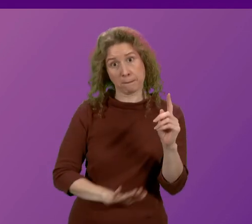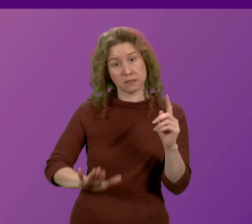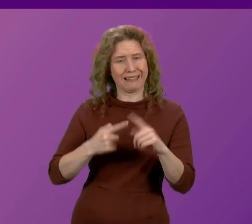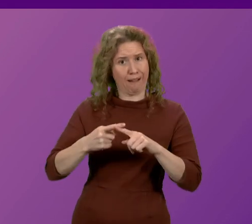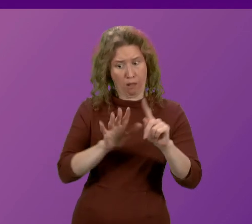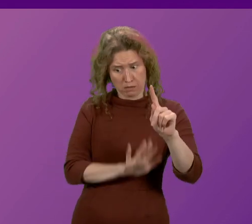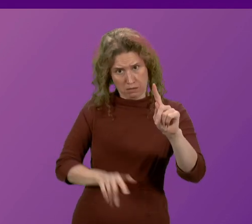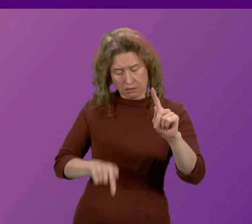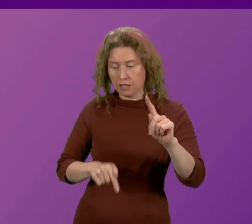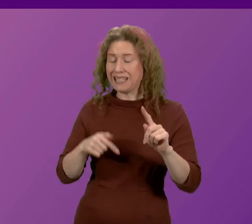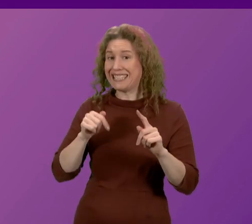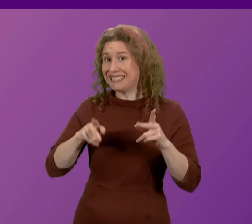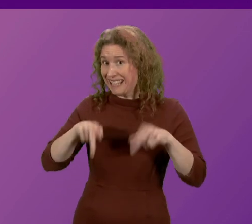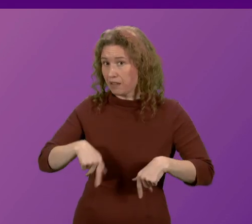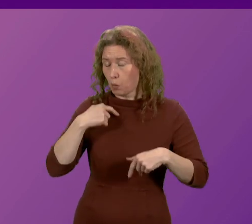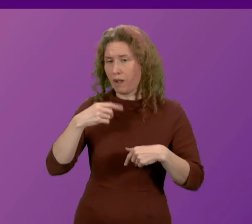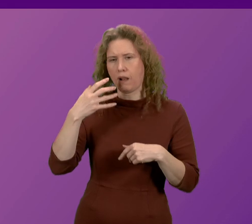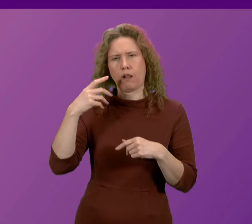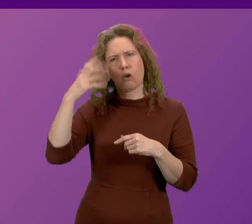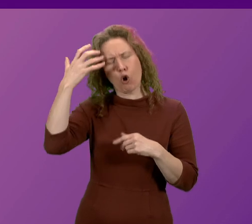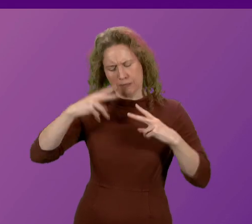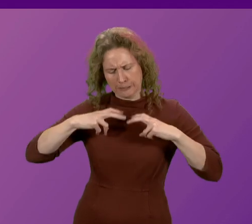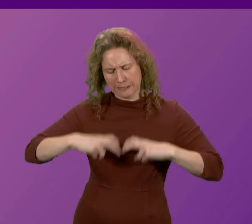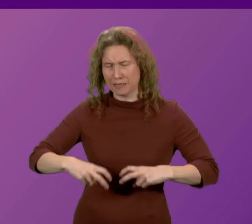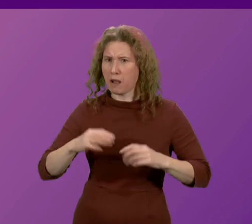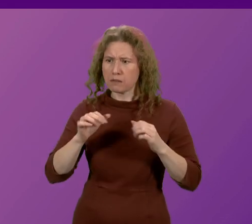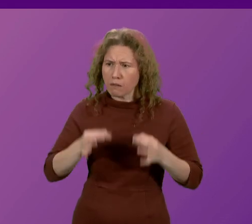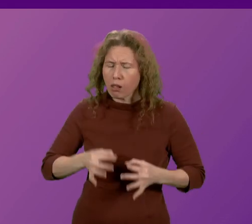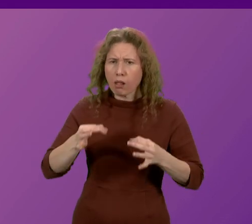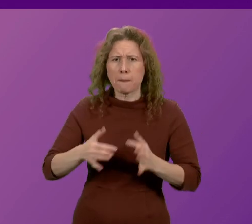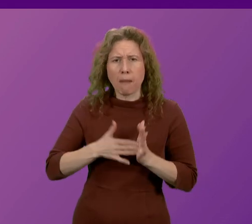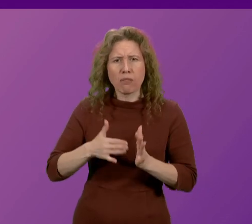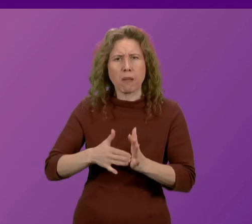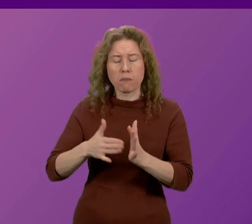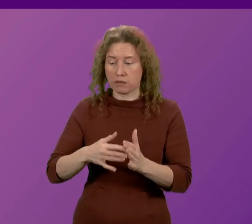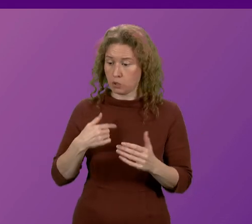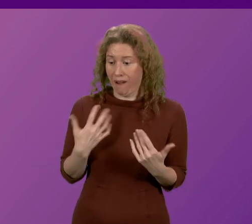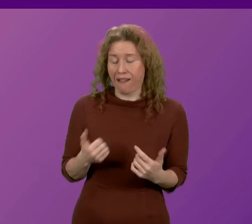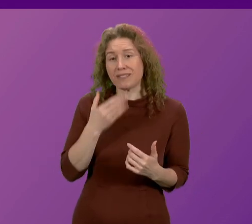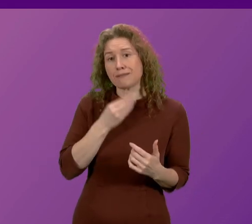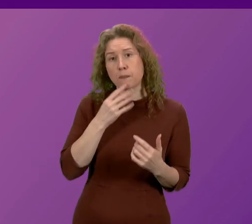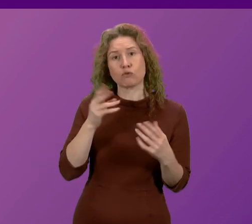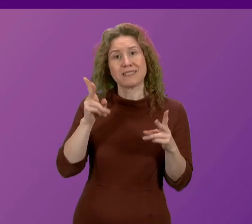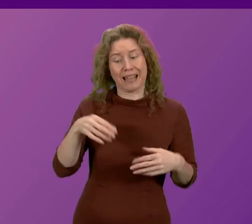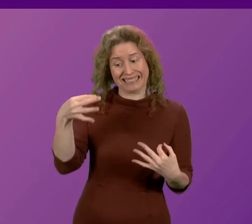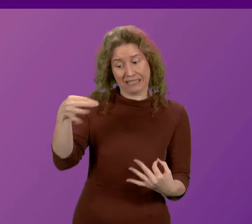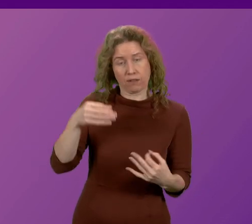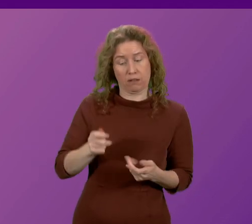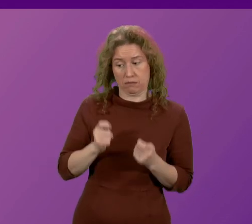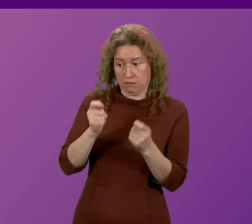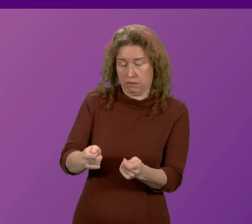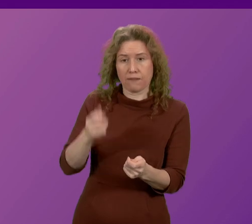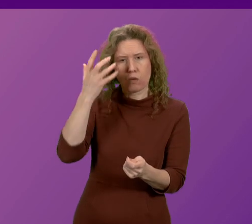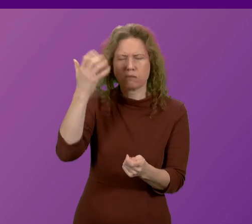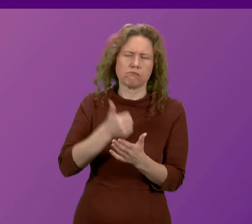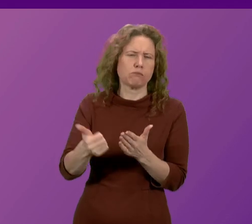be subject to a coroner's inquest, which will be months away, and an interim death certificate is issued by the coroner as a